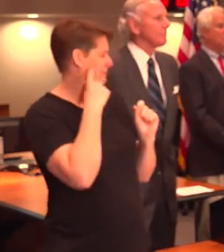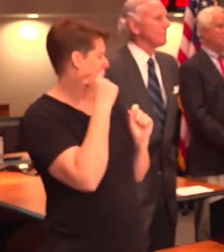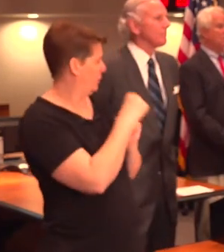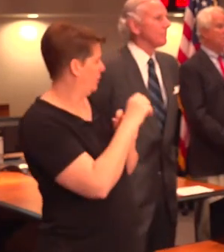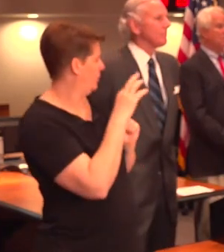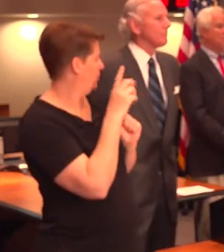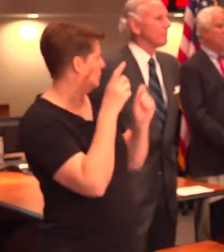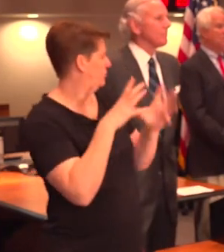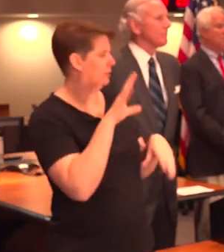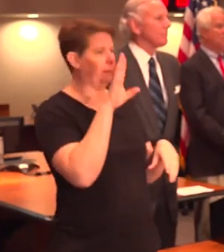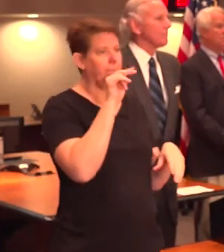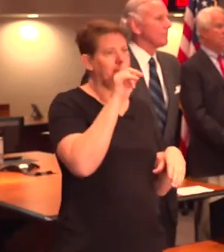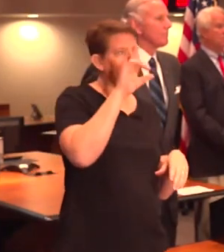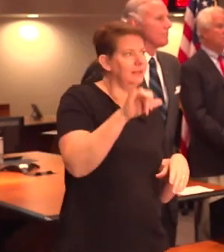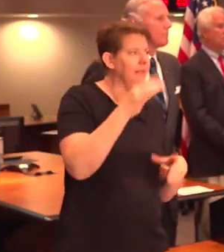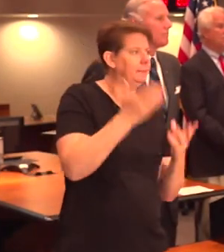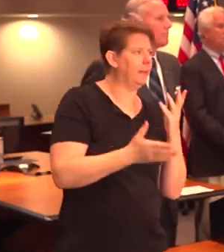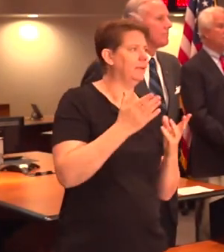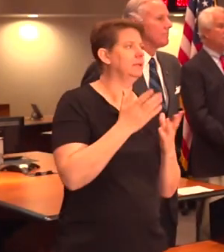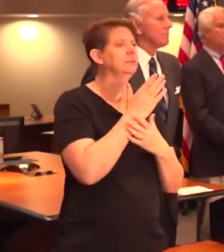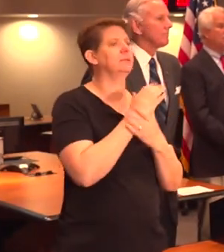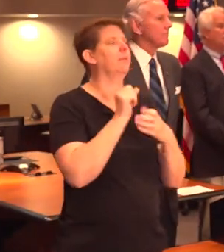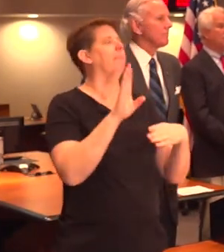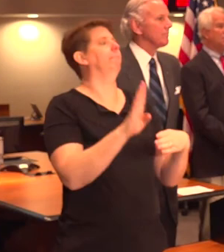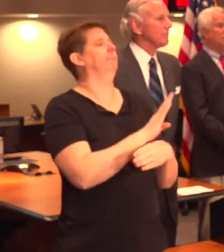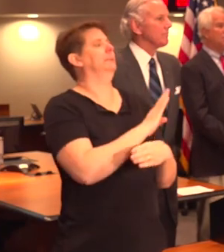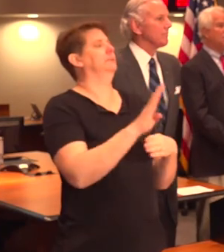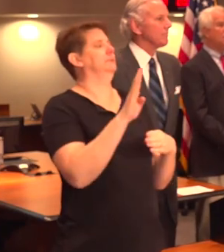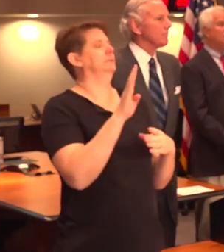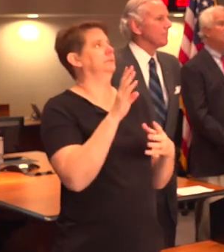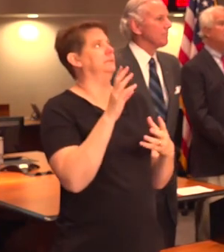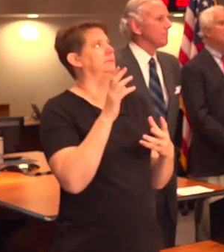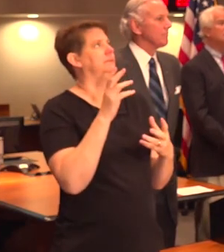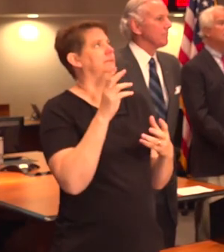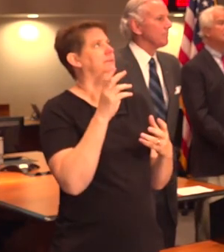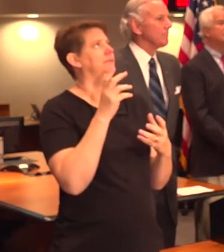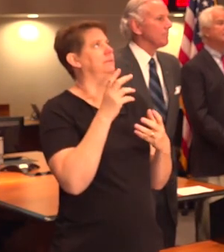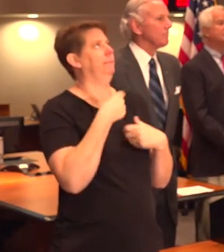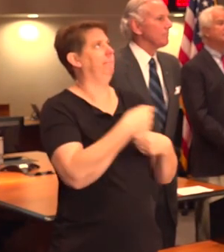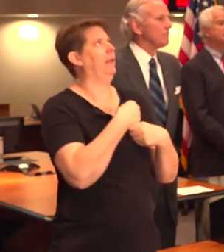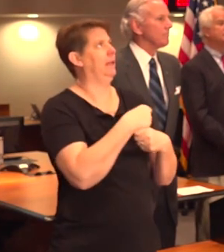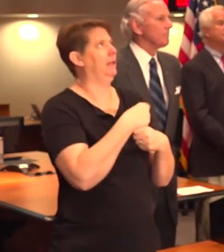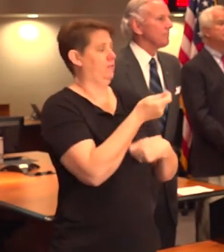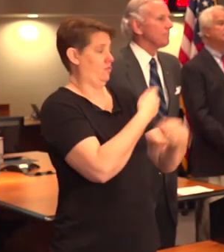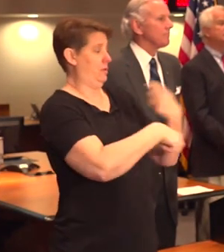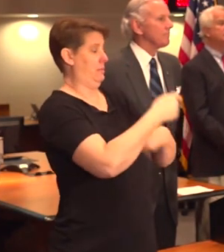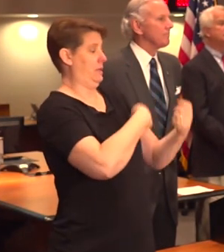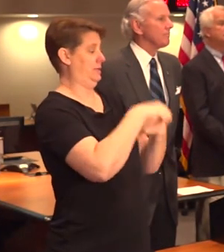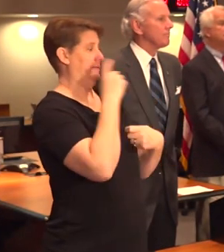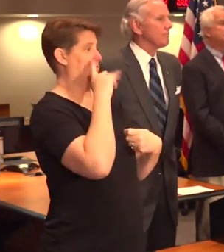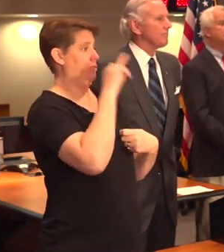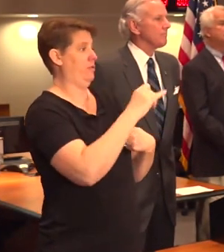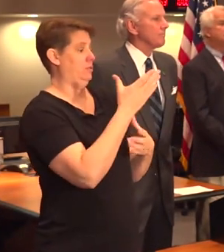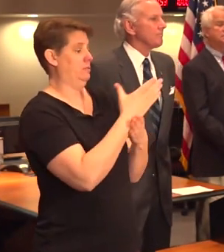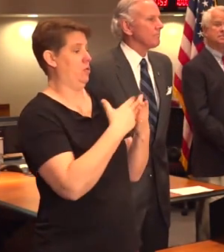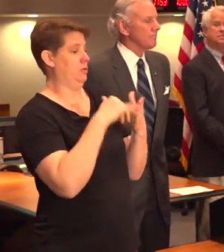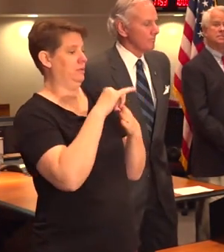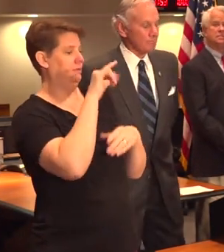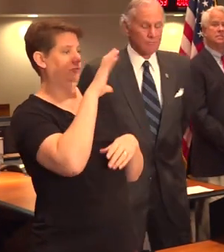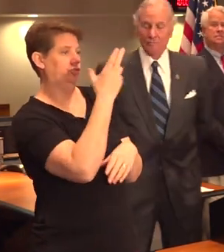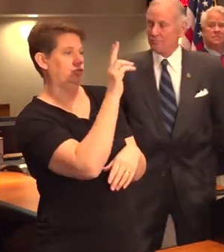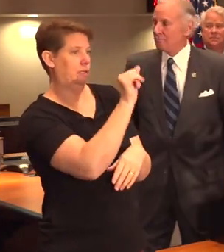you or Director Bundy about maybe some of the businesses having to produce replacement parts toward the affected parts of China?